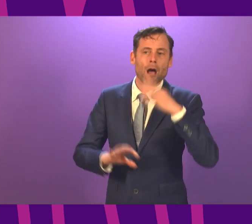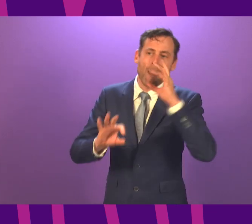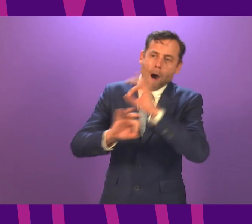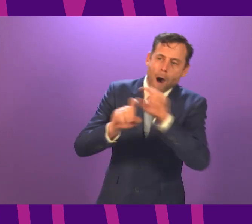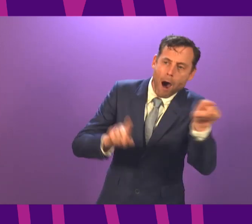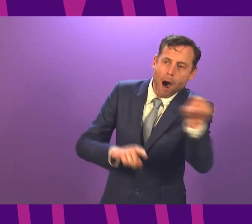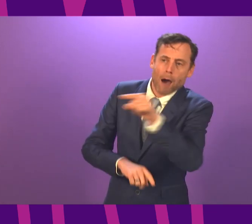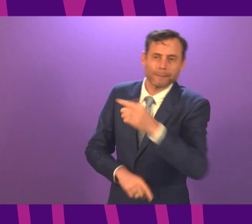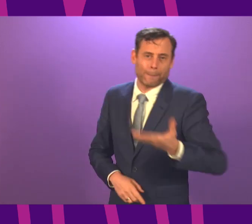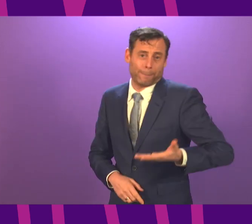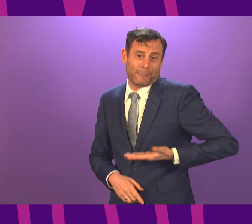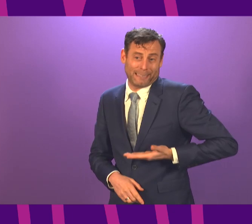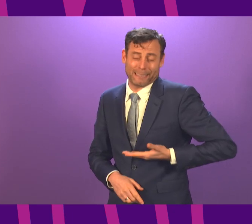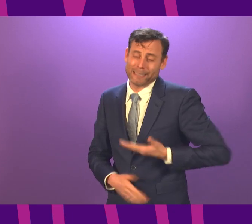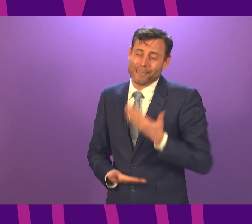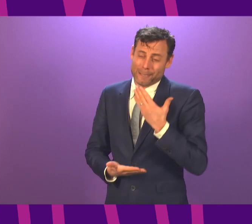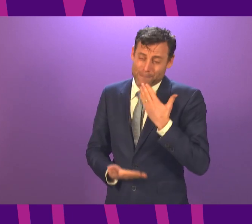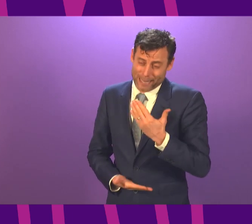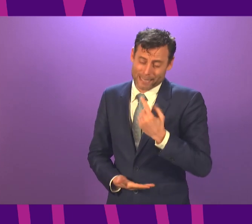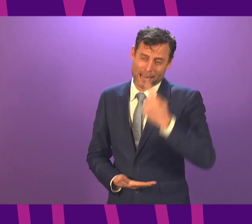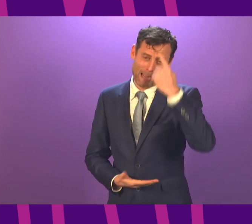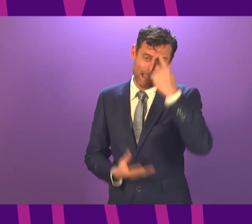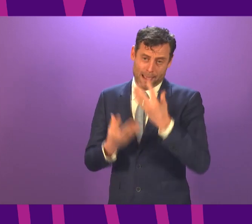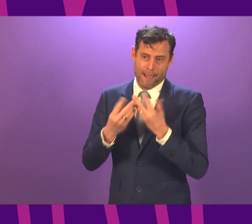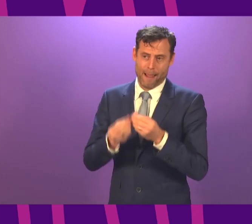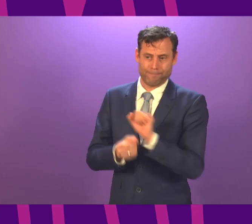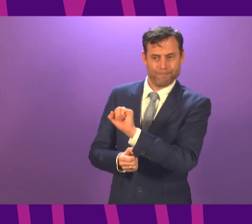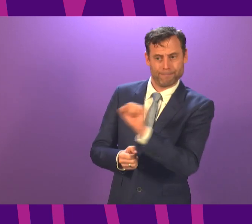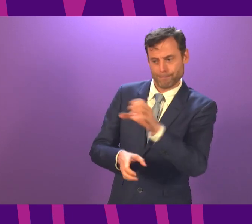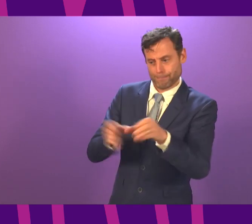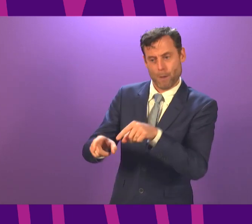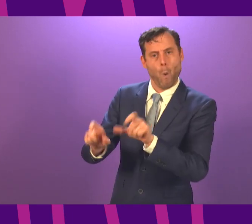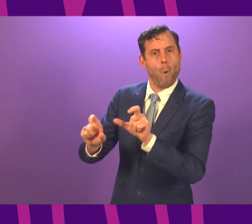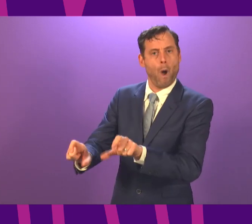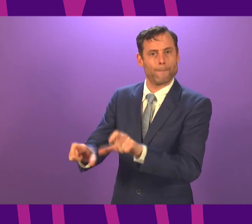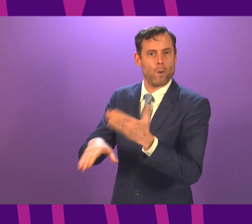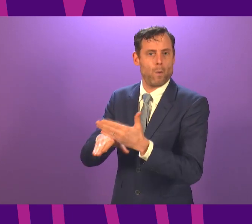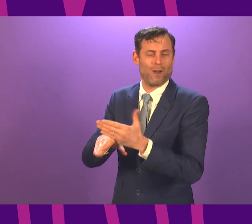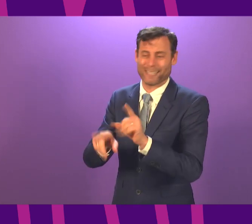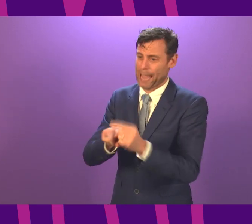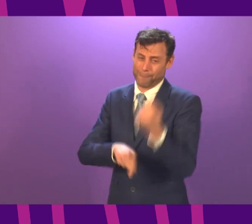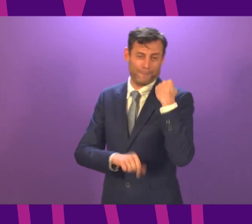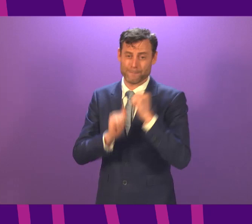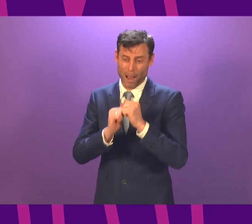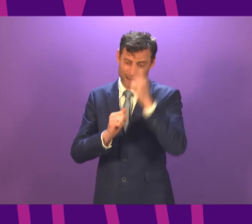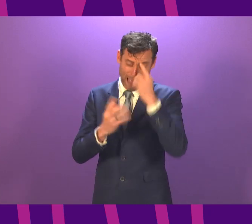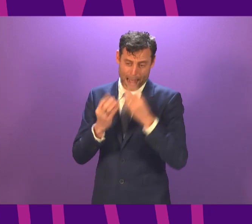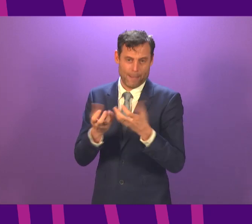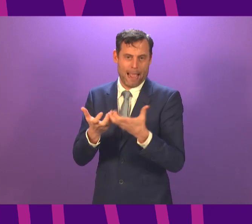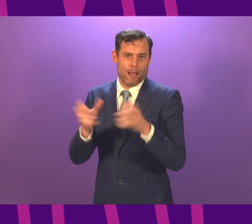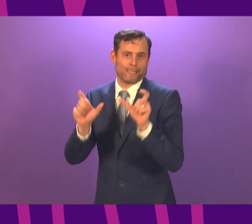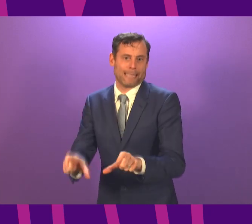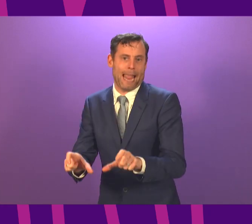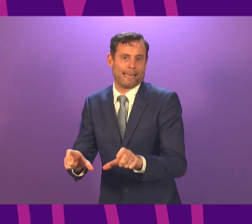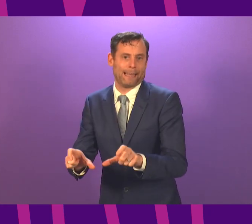to take this really seriously, just as seriously as we all did in March during the first lockdown, because the situation now is at